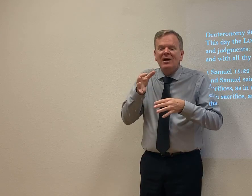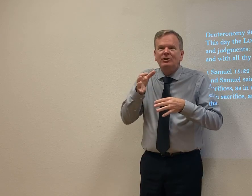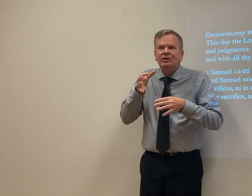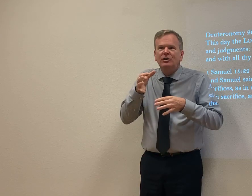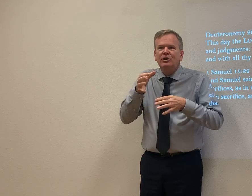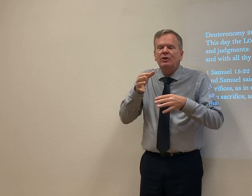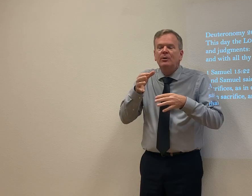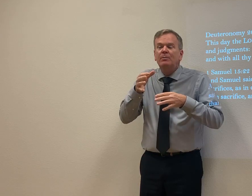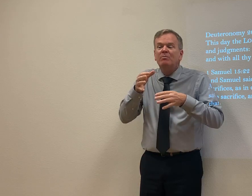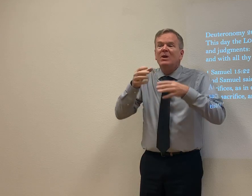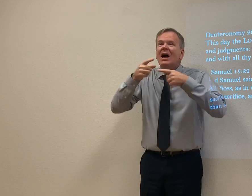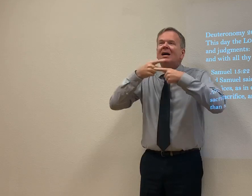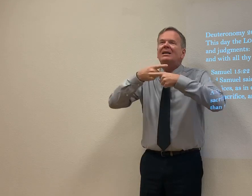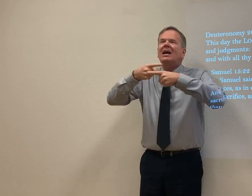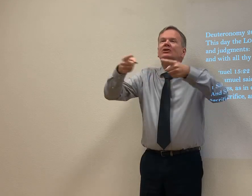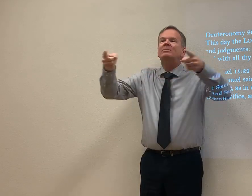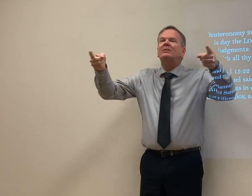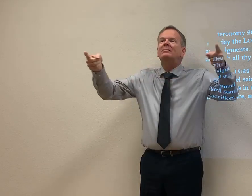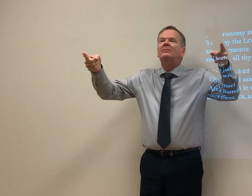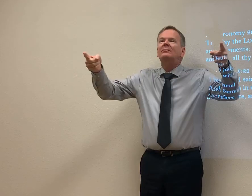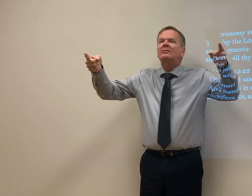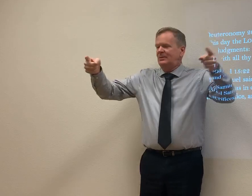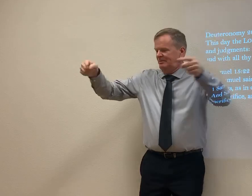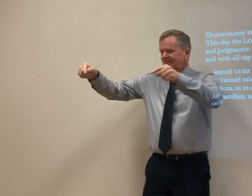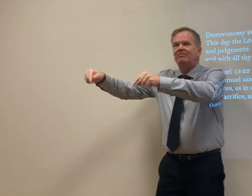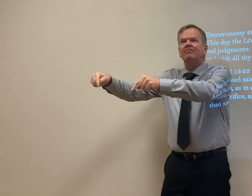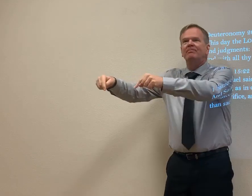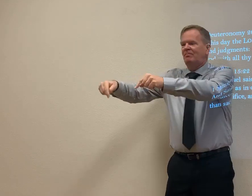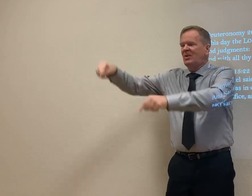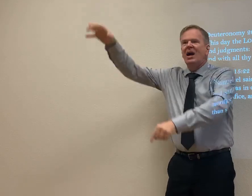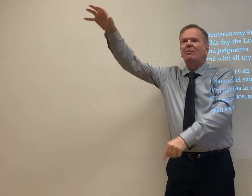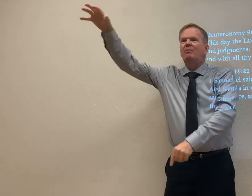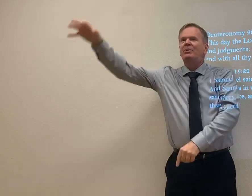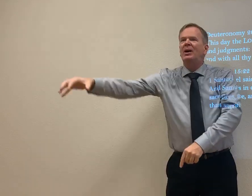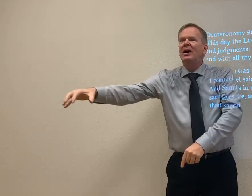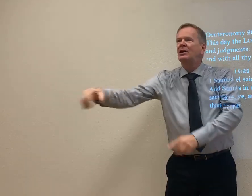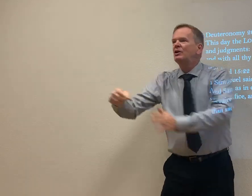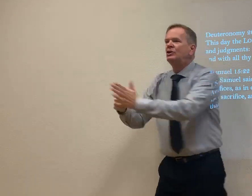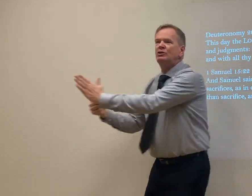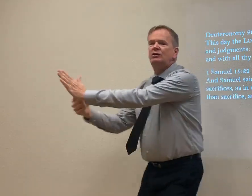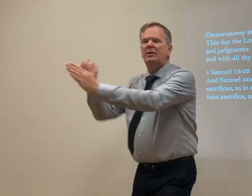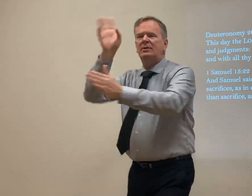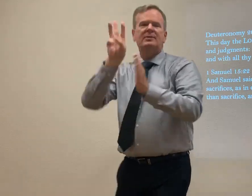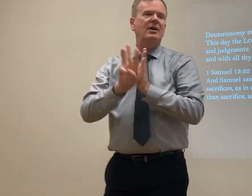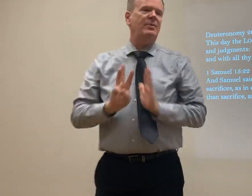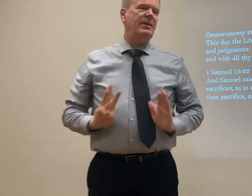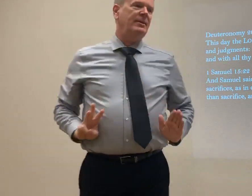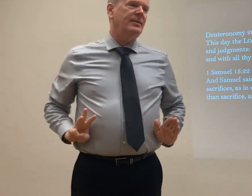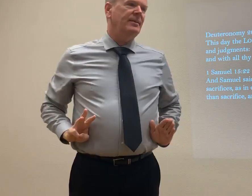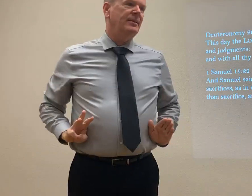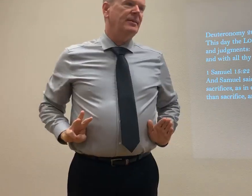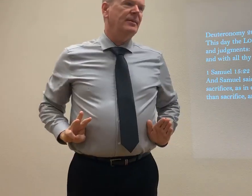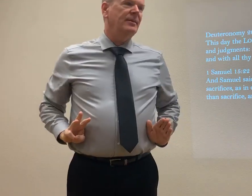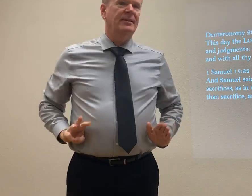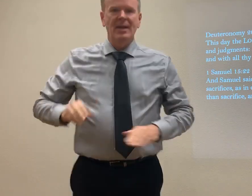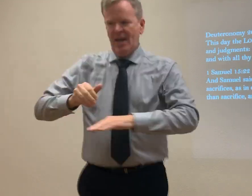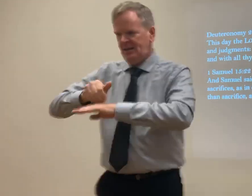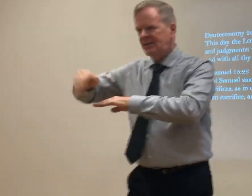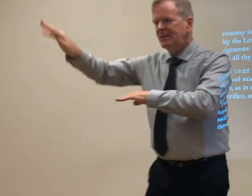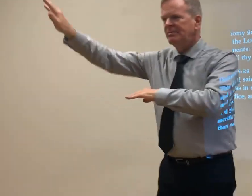Normally, the pastor would announce, tell the church, hey, we're going to pray for him. We're going to anoint him, showing that this is God's will. We're anointing him